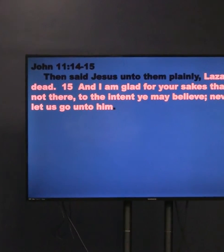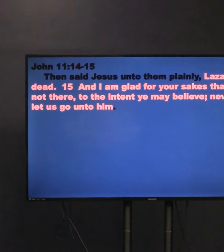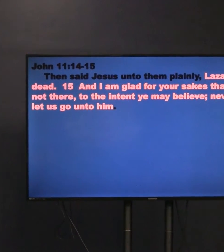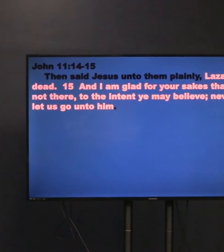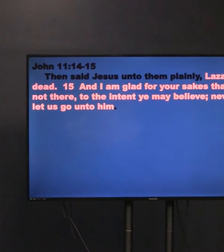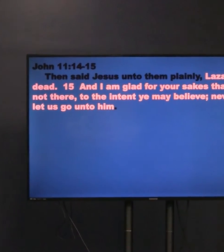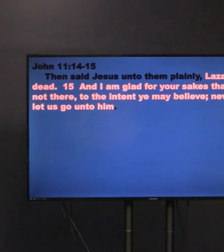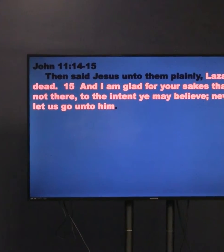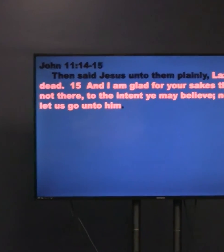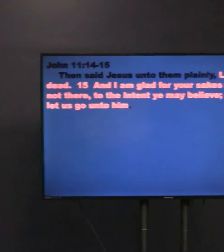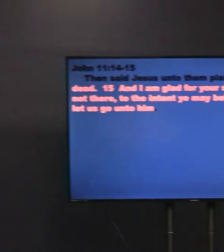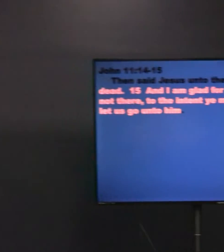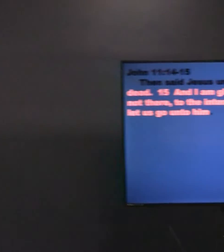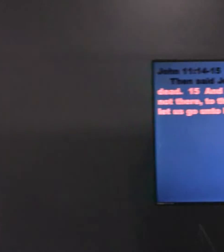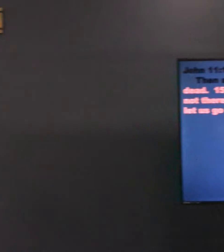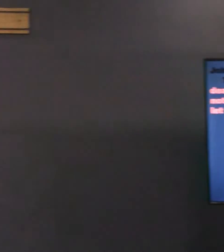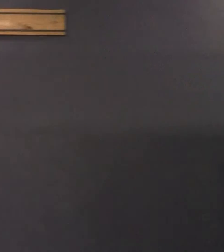Now, first, I forgot. I forgot.